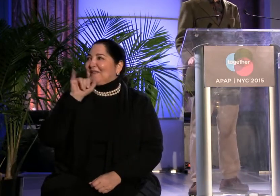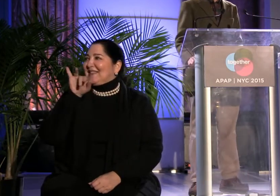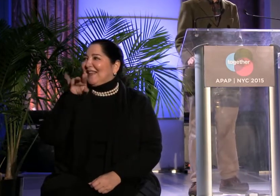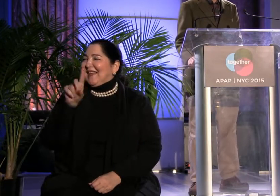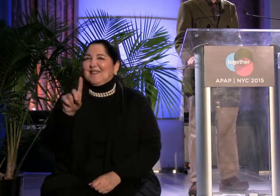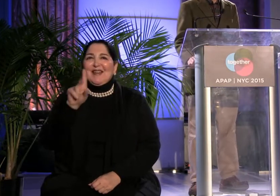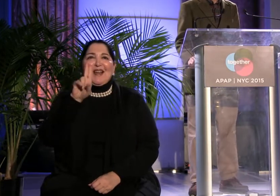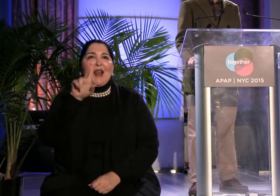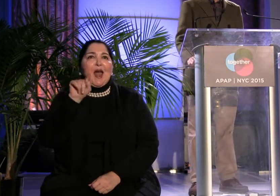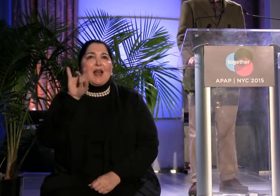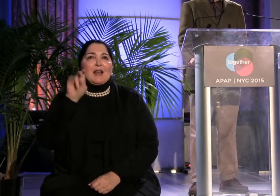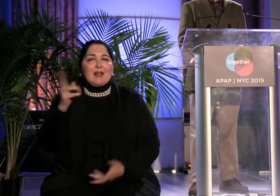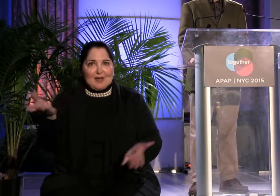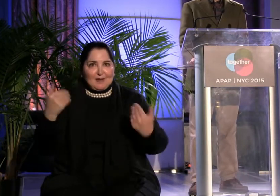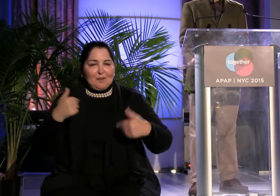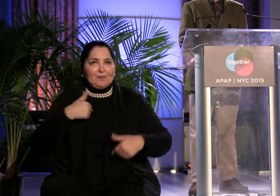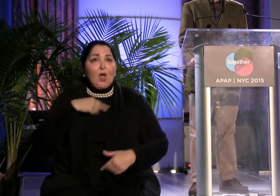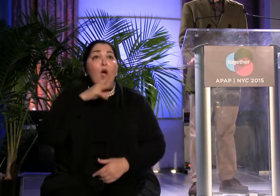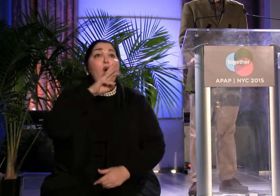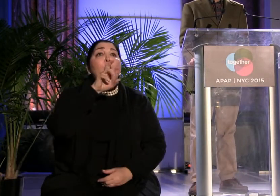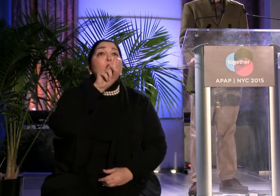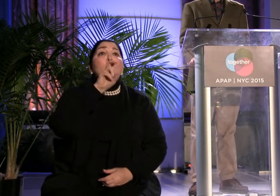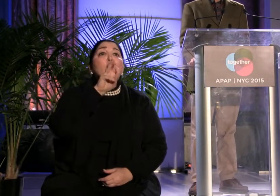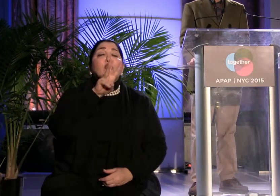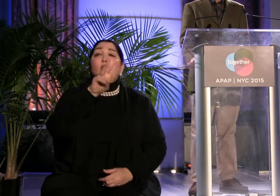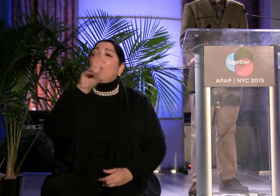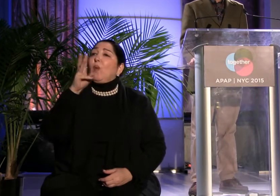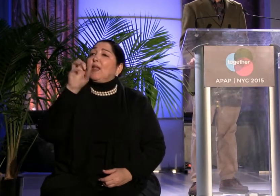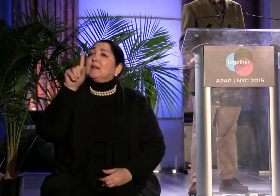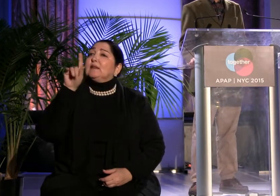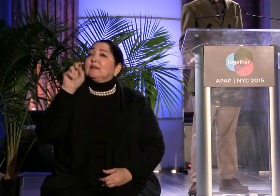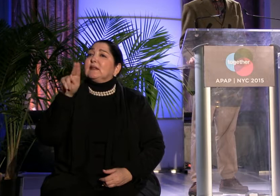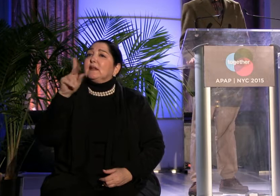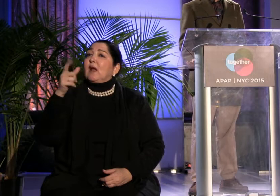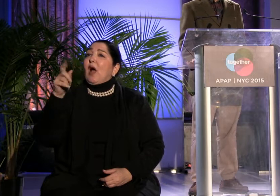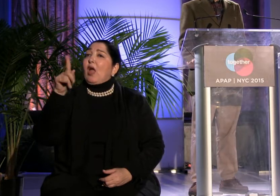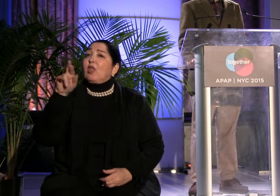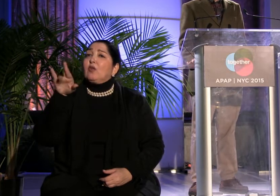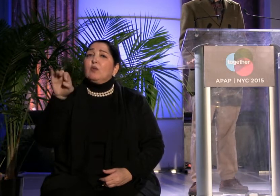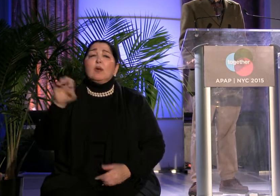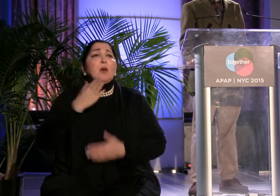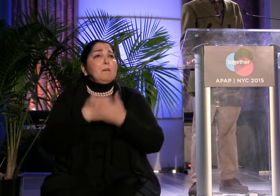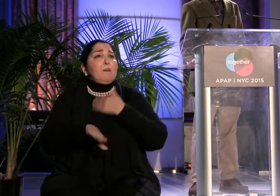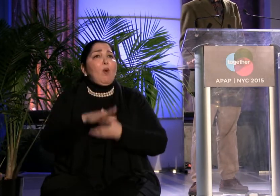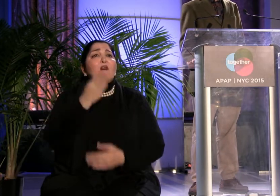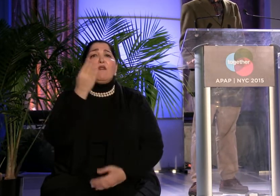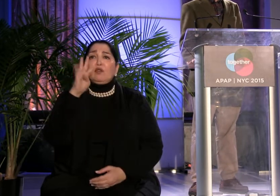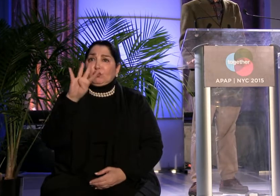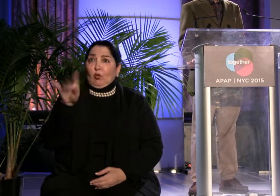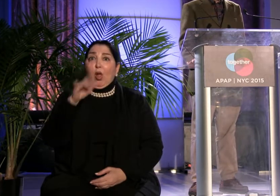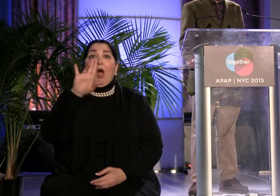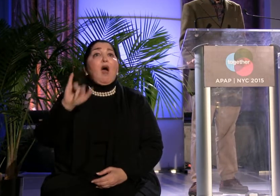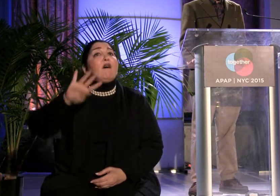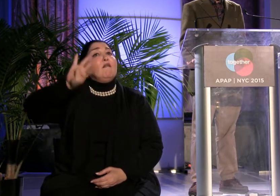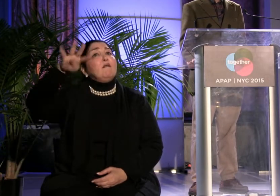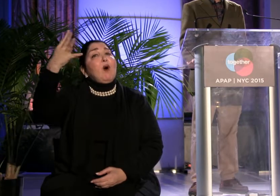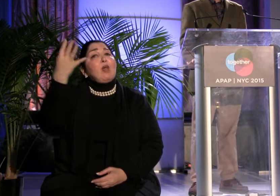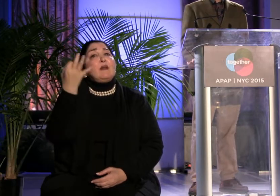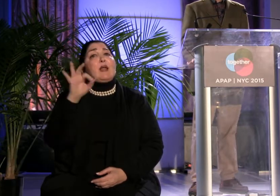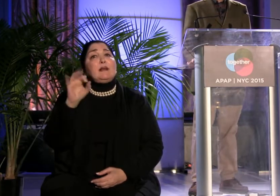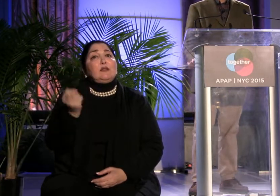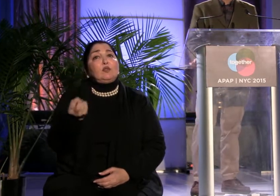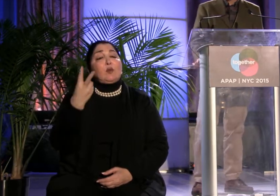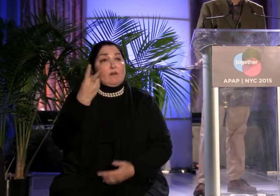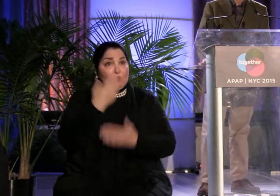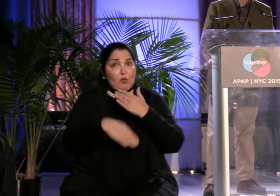Woodrow Wilson Guthrie was born on the 14th of July, 1912. And he grew up in Oklahoma, and he became